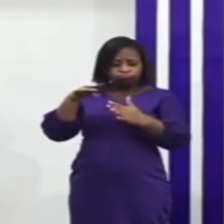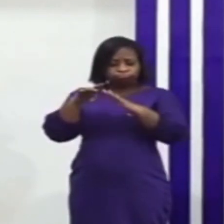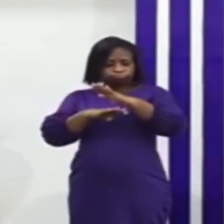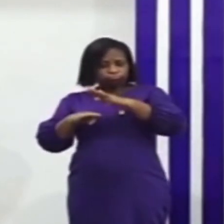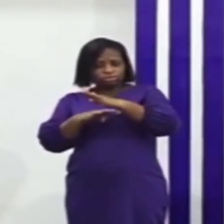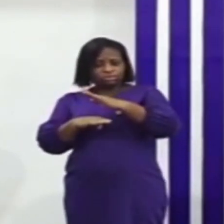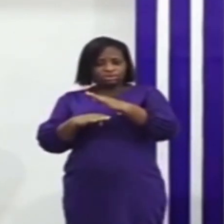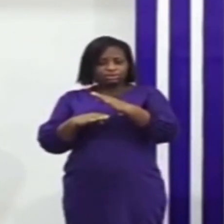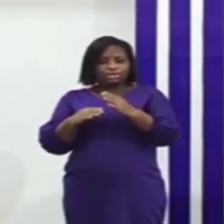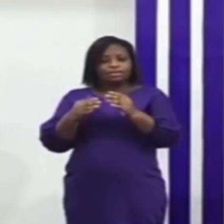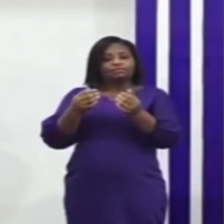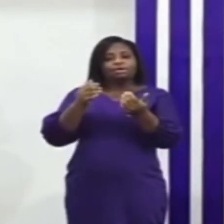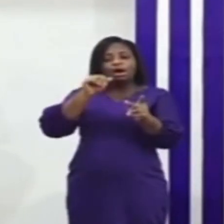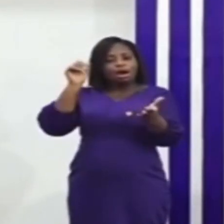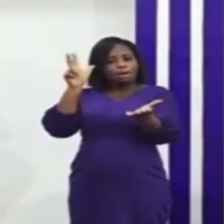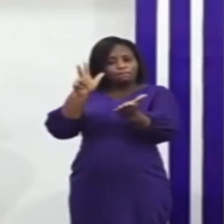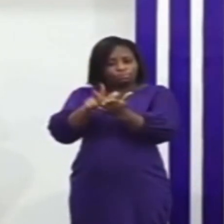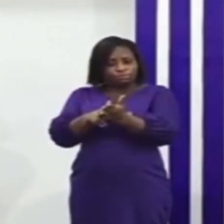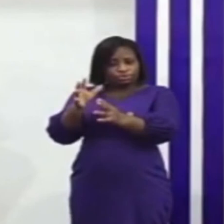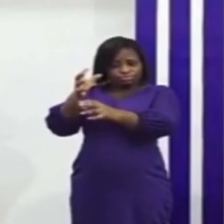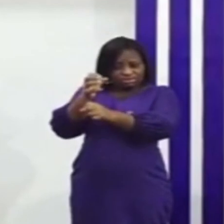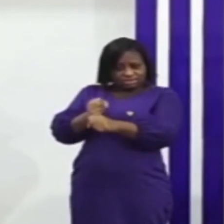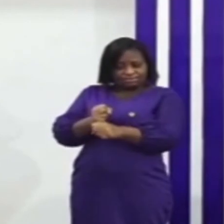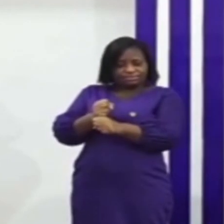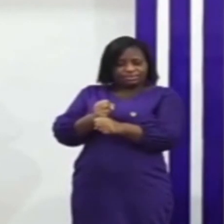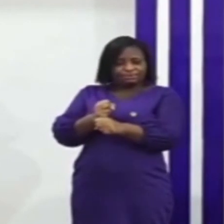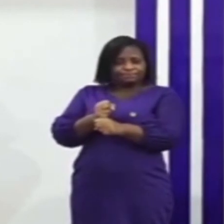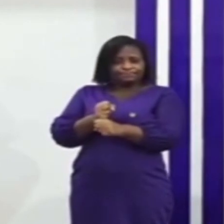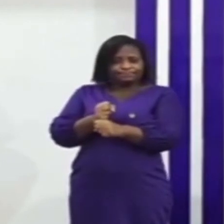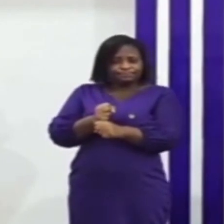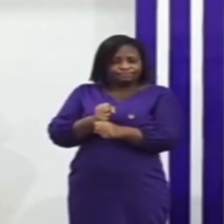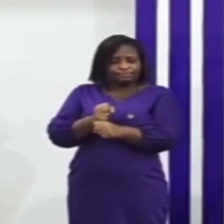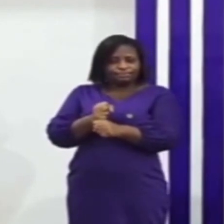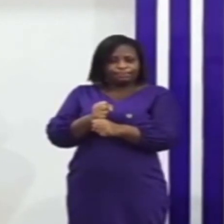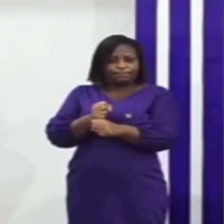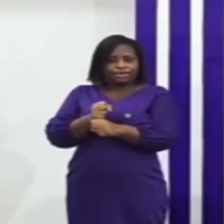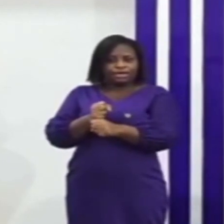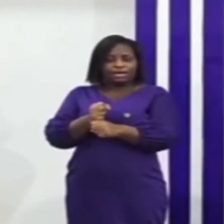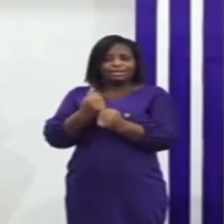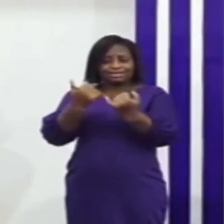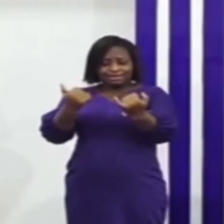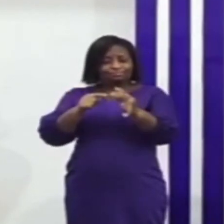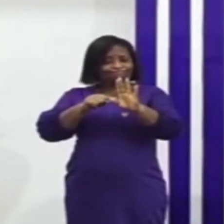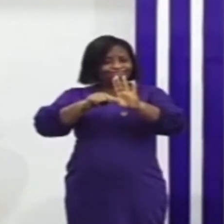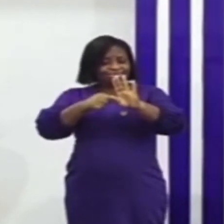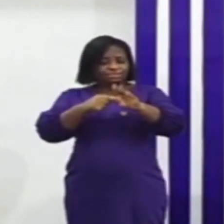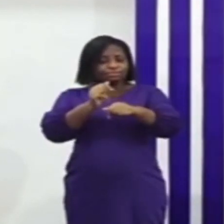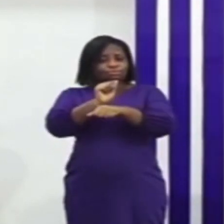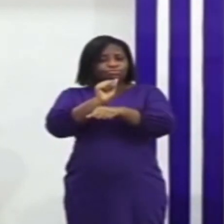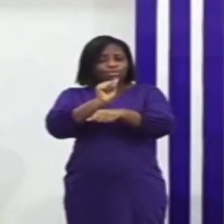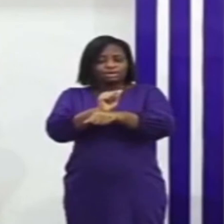the receiver official liquidator has commenced back on some 5